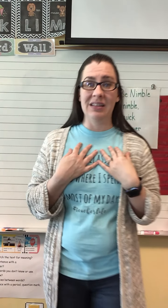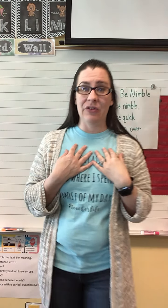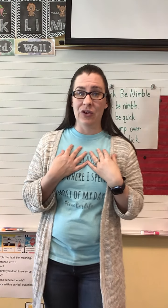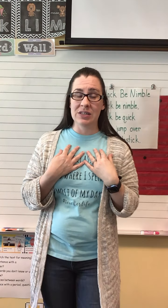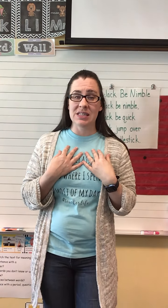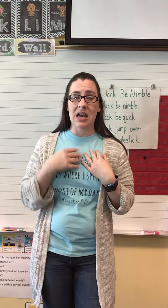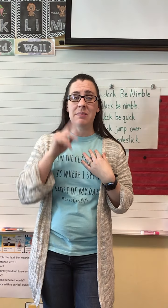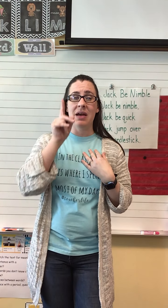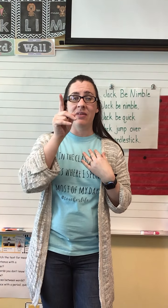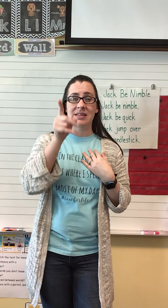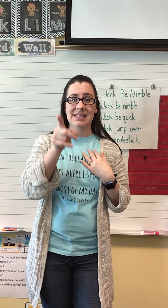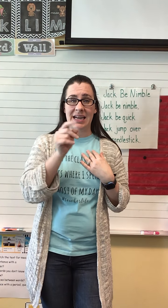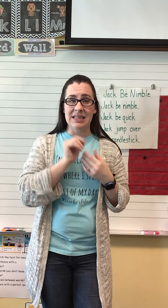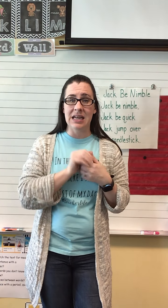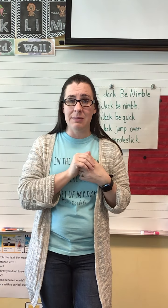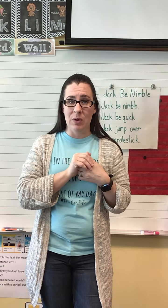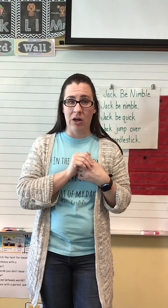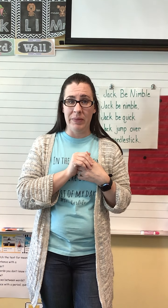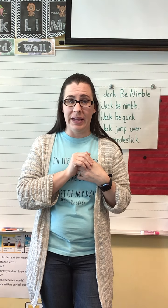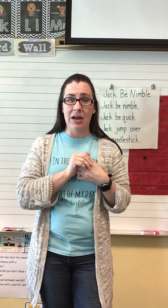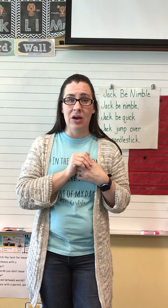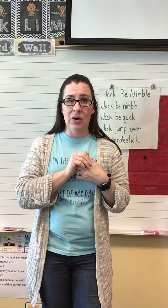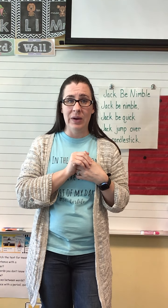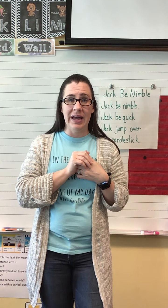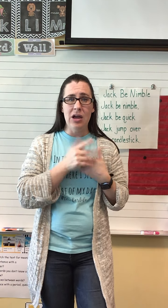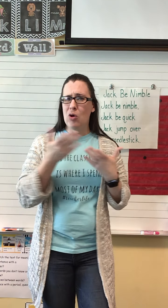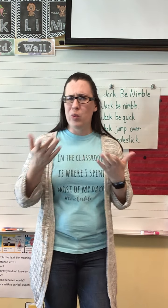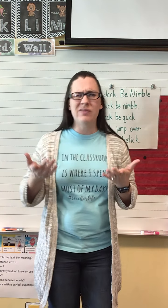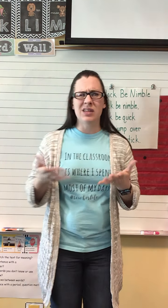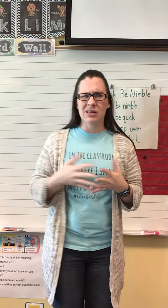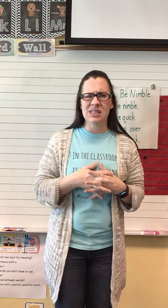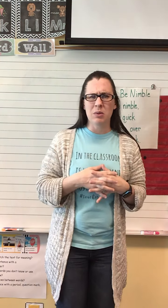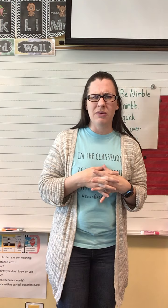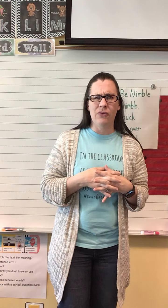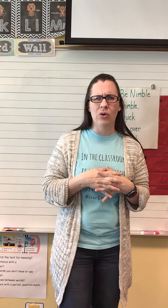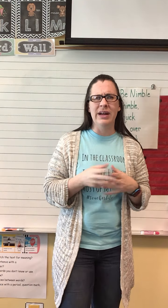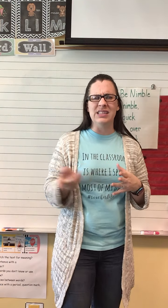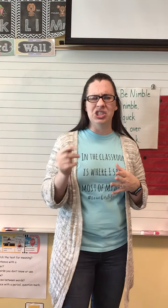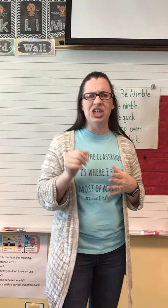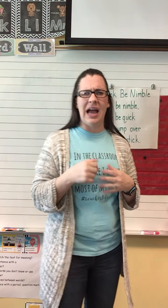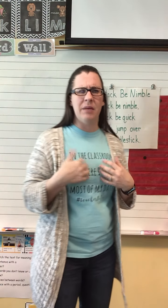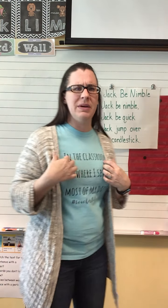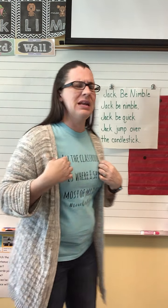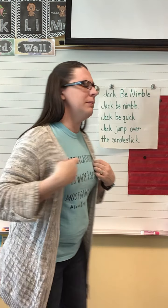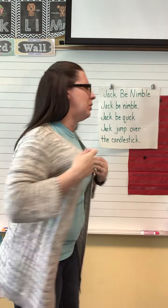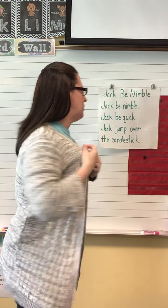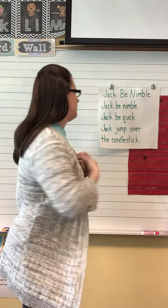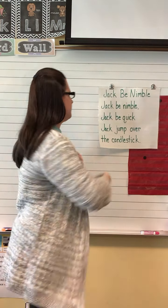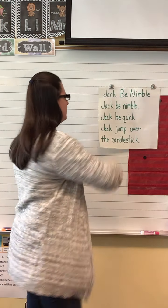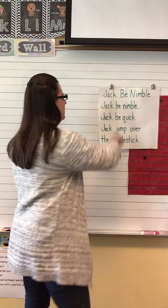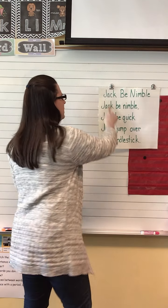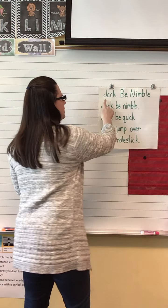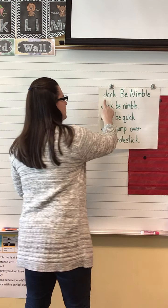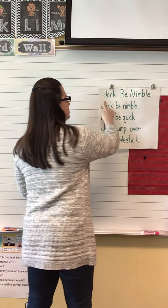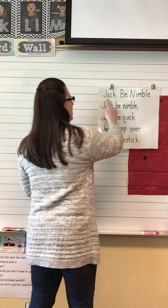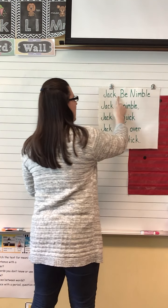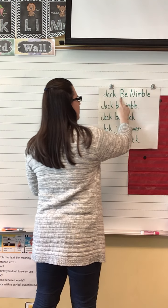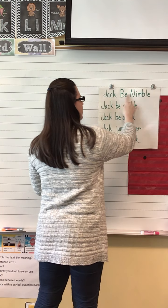it the first time and then the second time you help me, okay? We've done this one before. It's Jack, be nimble. Jack, be